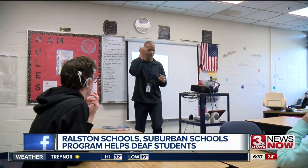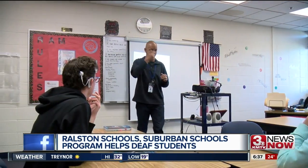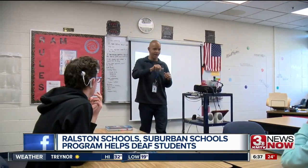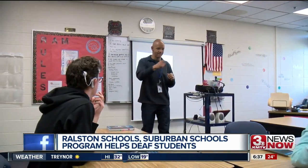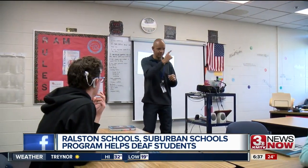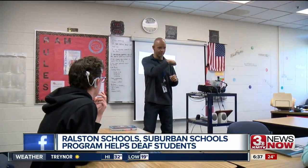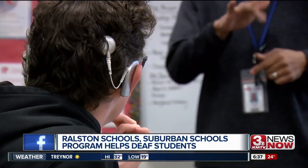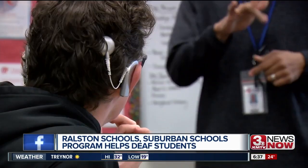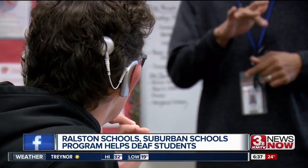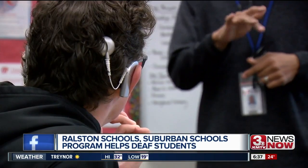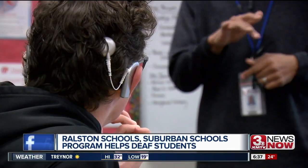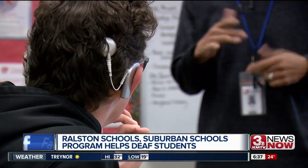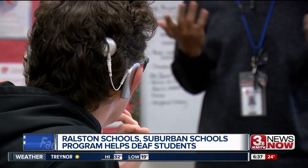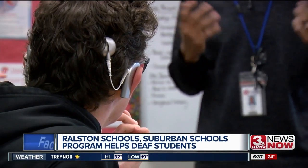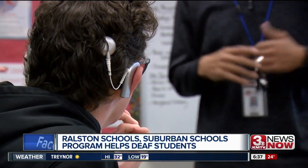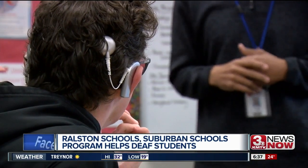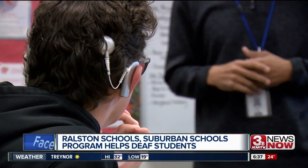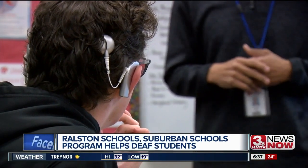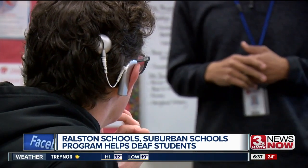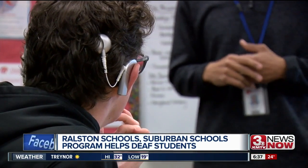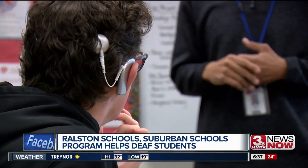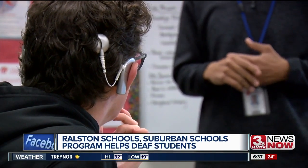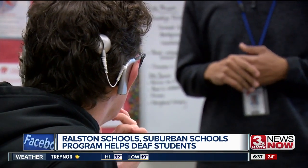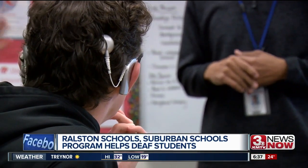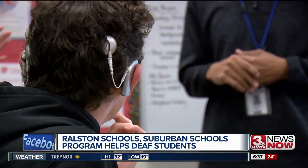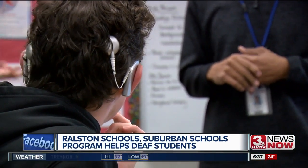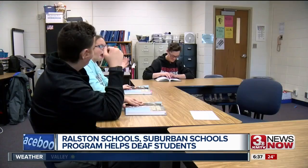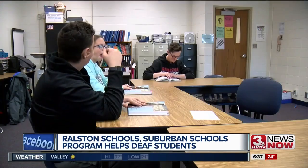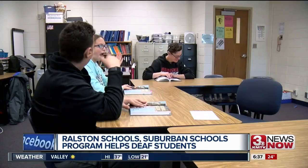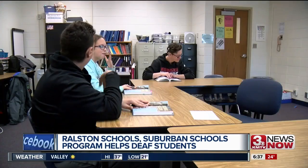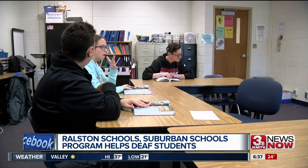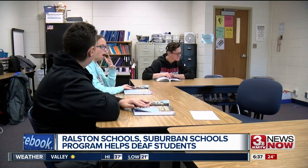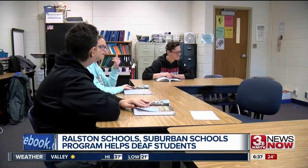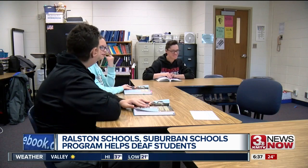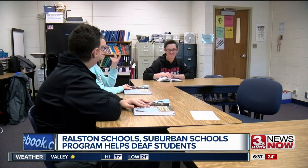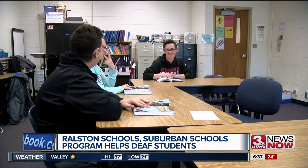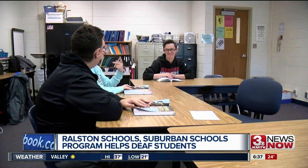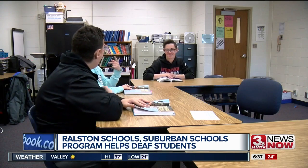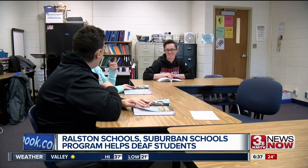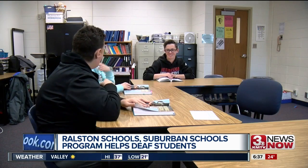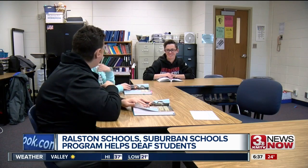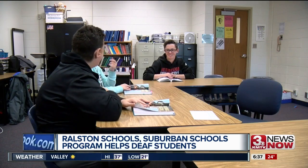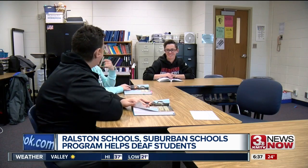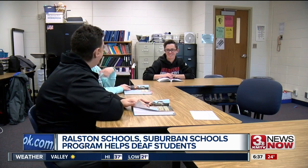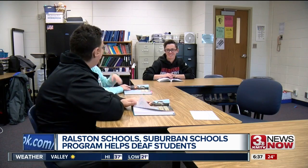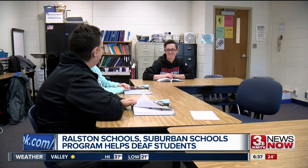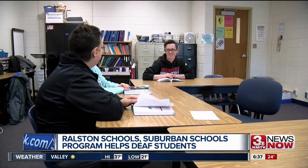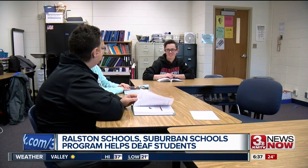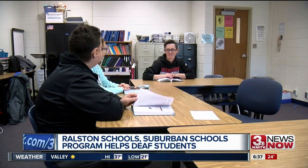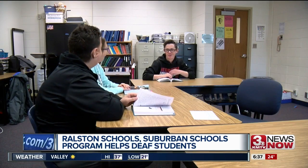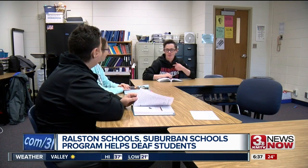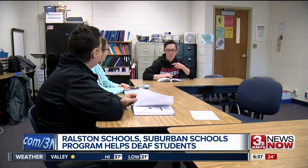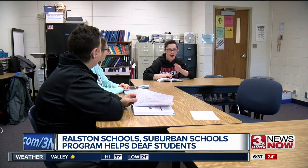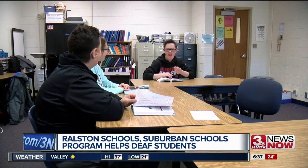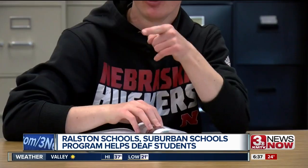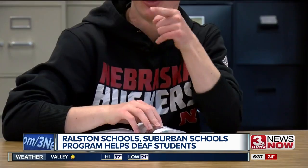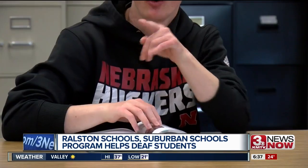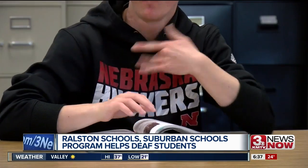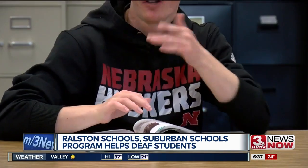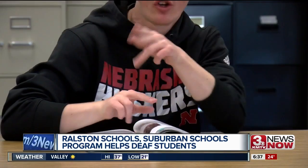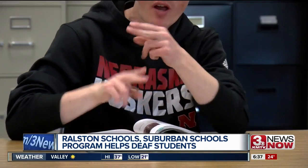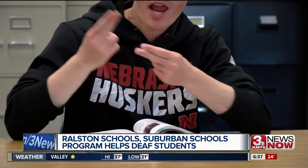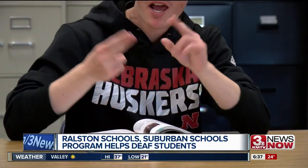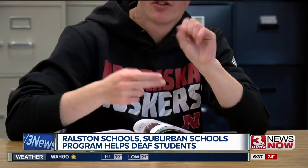more than 20 school districts providing services to deaf or hard of hearing students. Students are placed in the center-based program in the Ralston School District